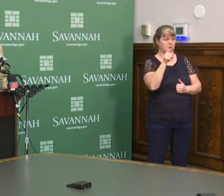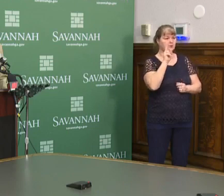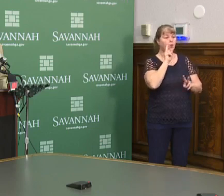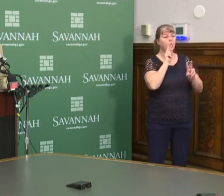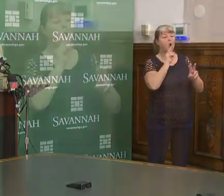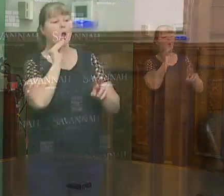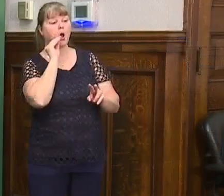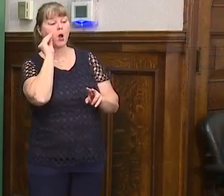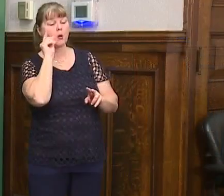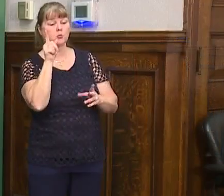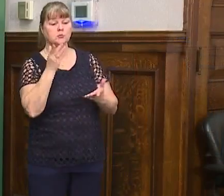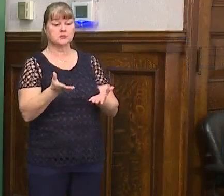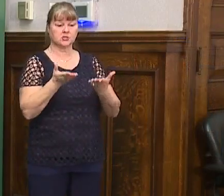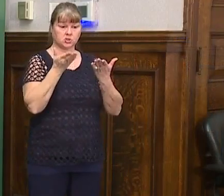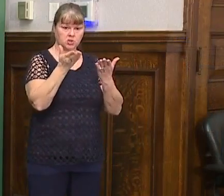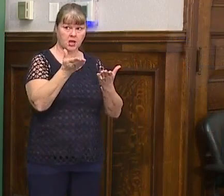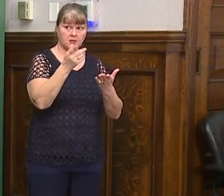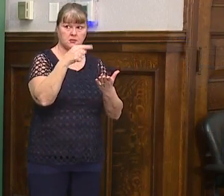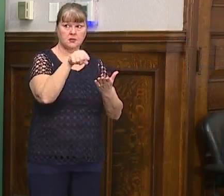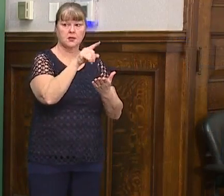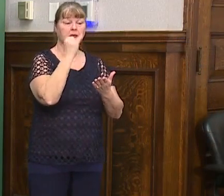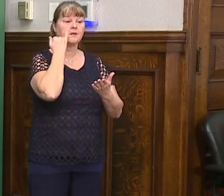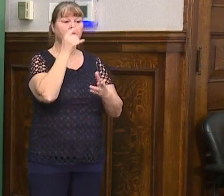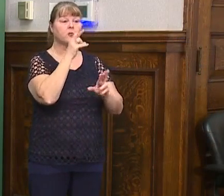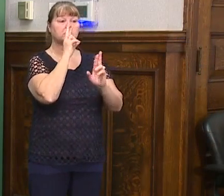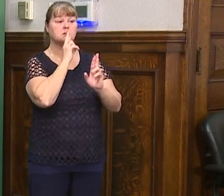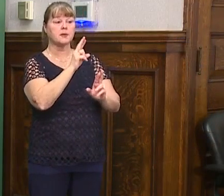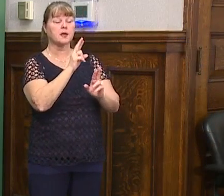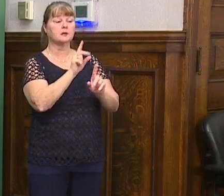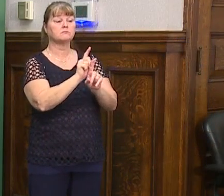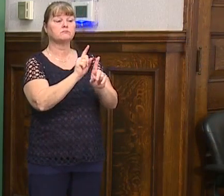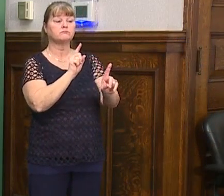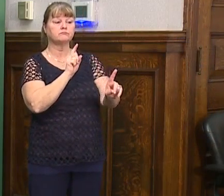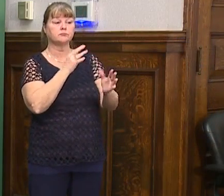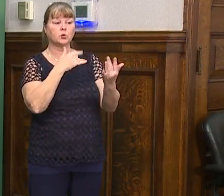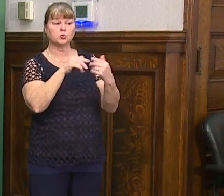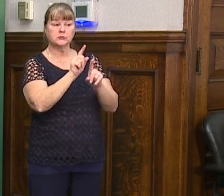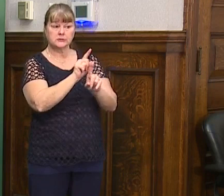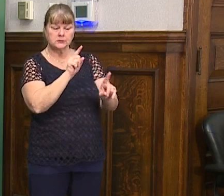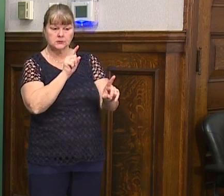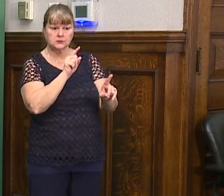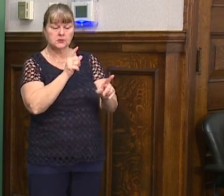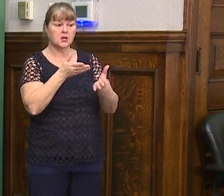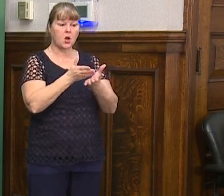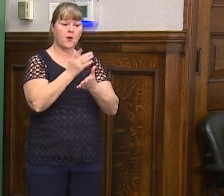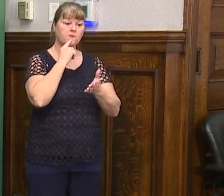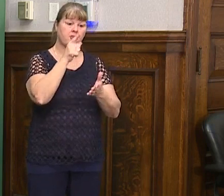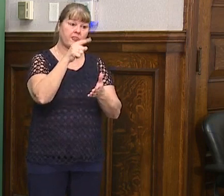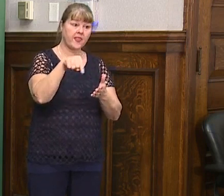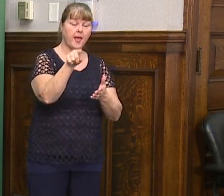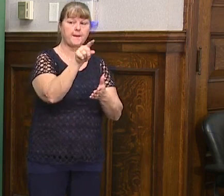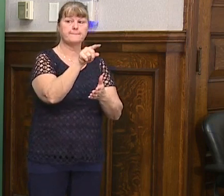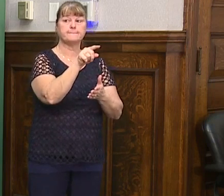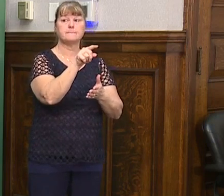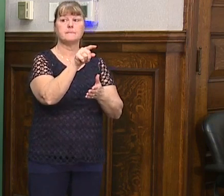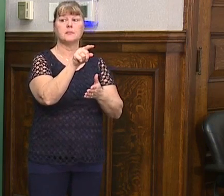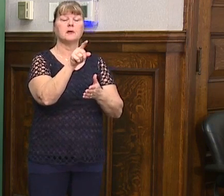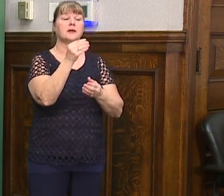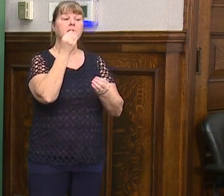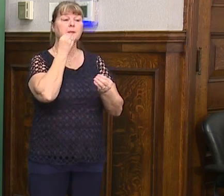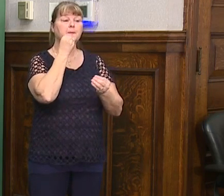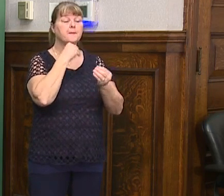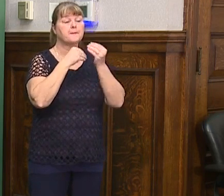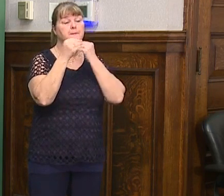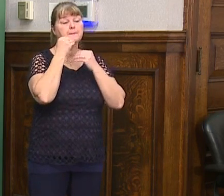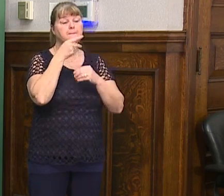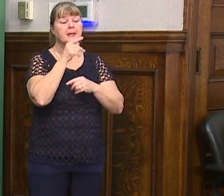are you suggesting that if they respect social distancing, um, it's all right for them to have, you know, picnics in